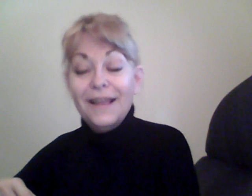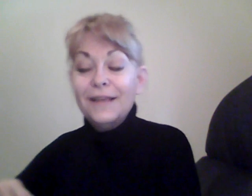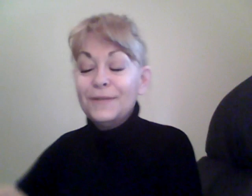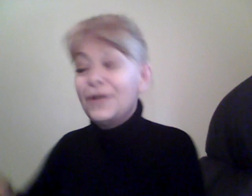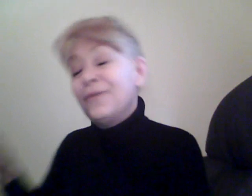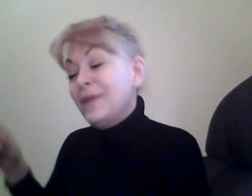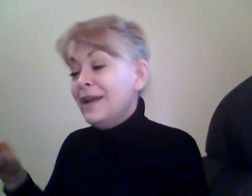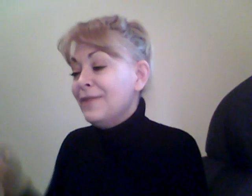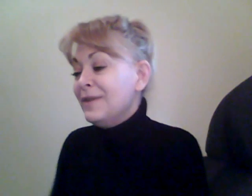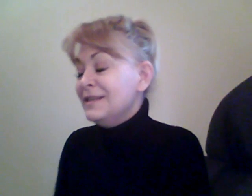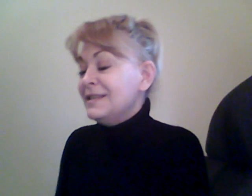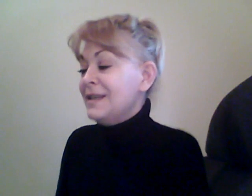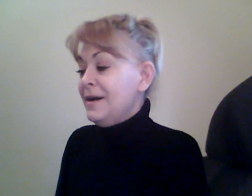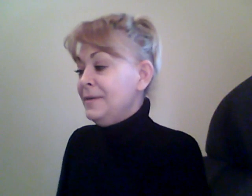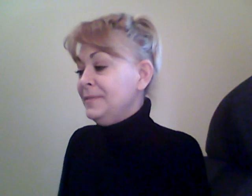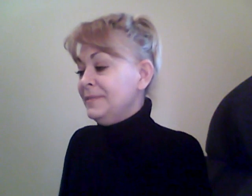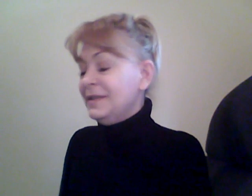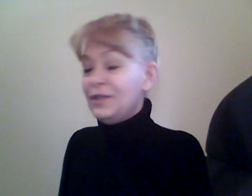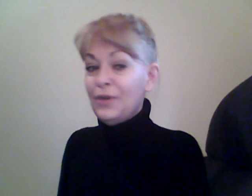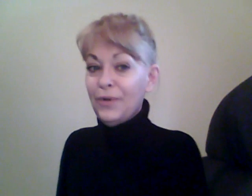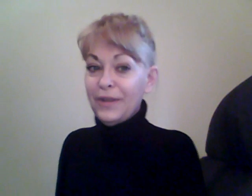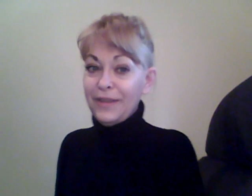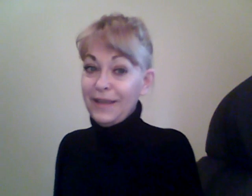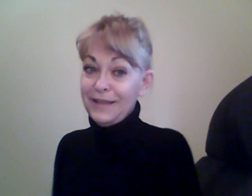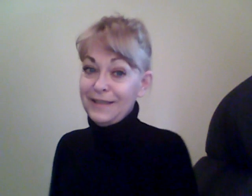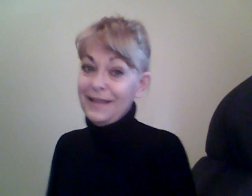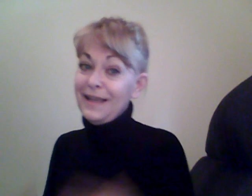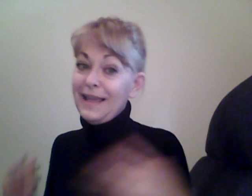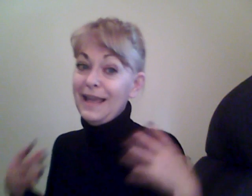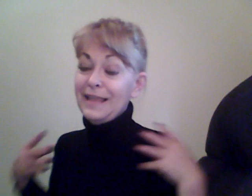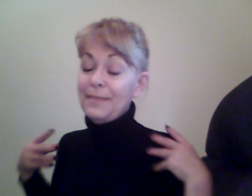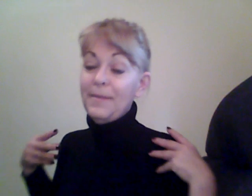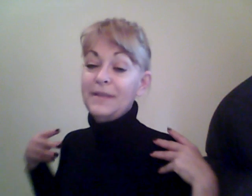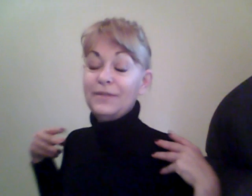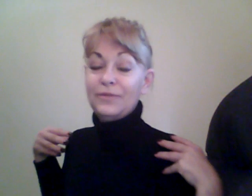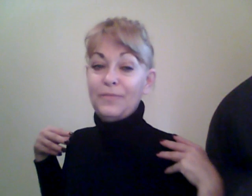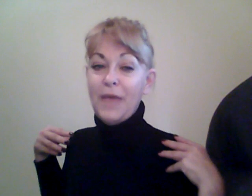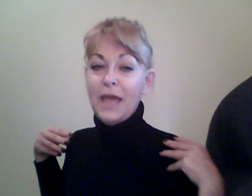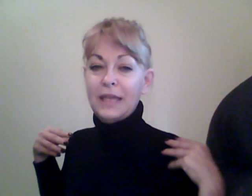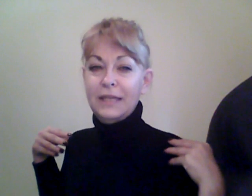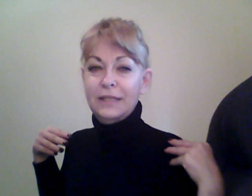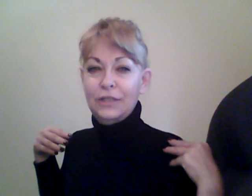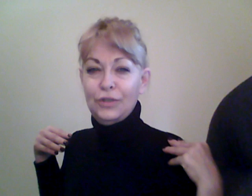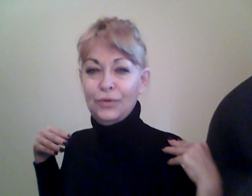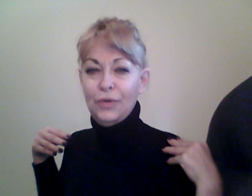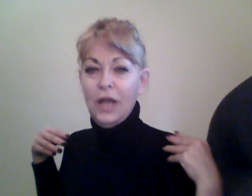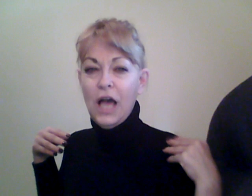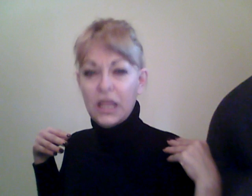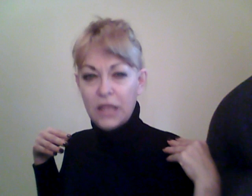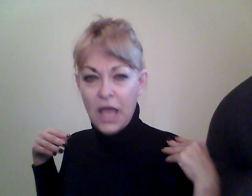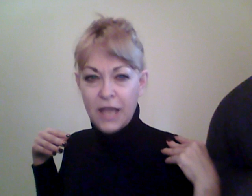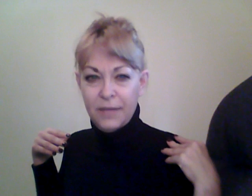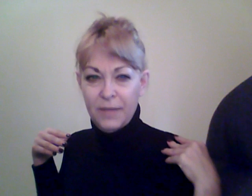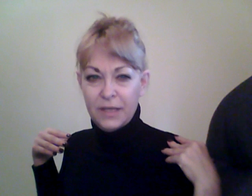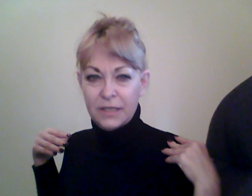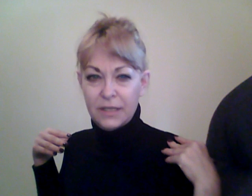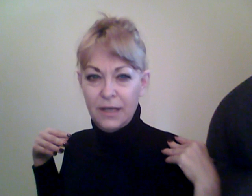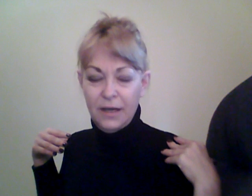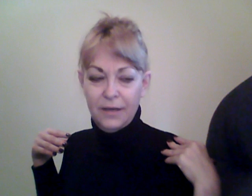So, but, anyways, um, this yoga thing is, like, getting the muscles back into alignment. Um,